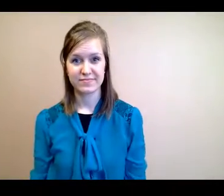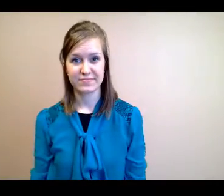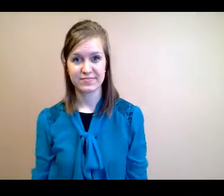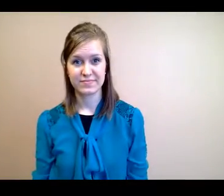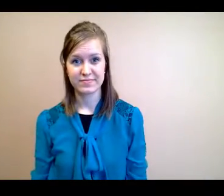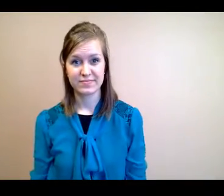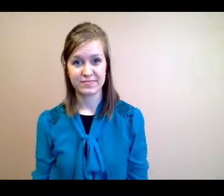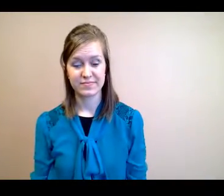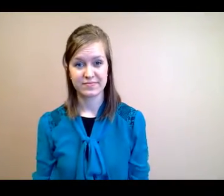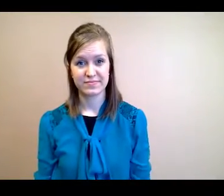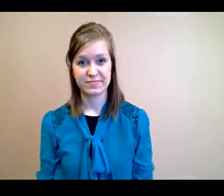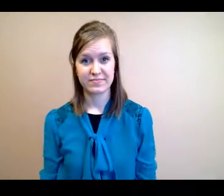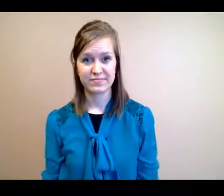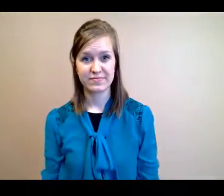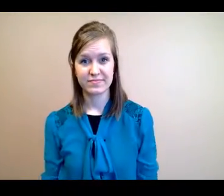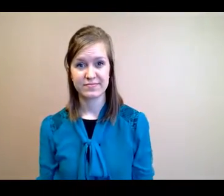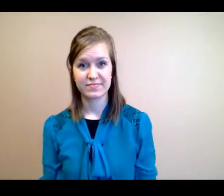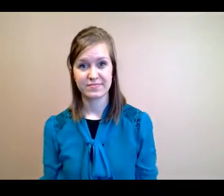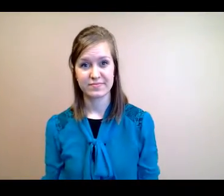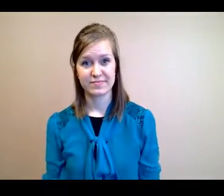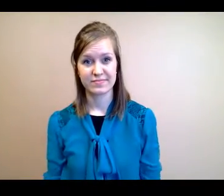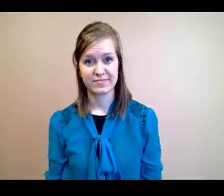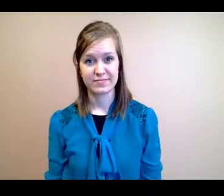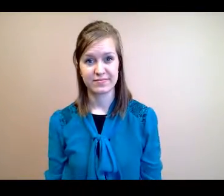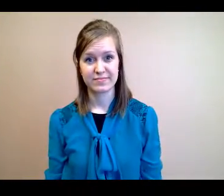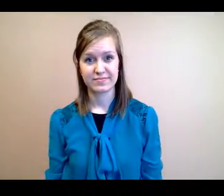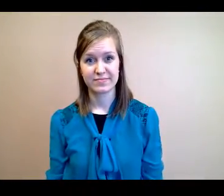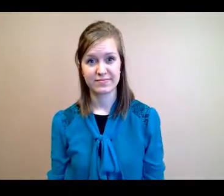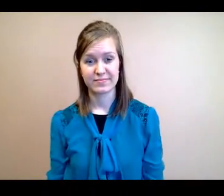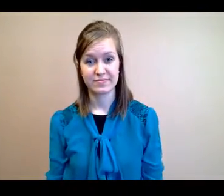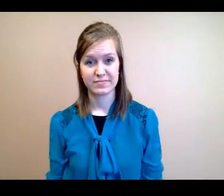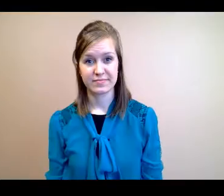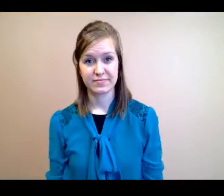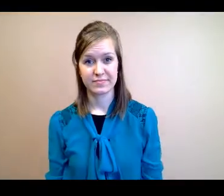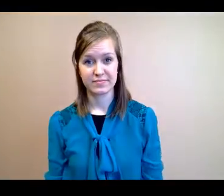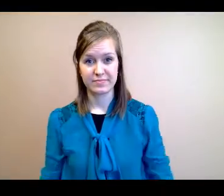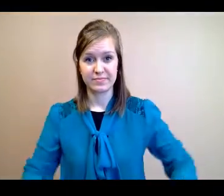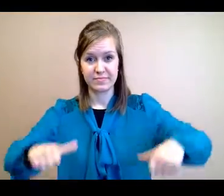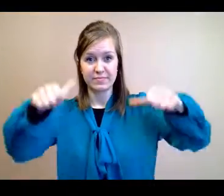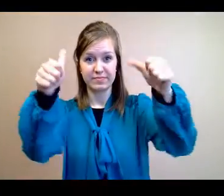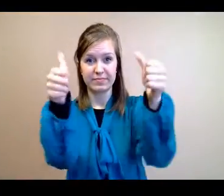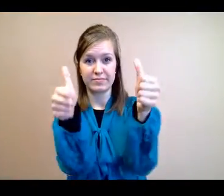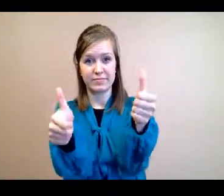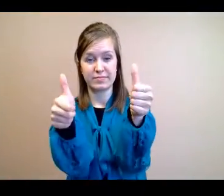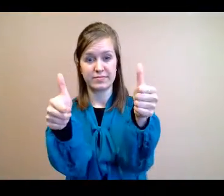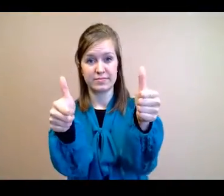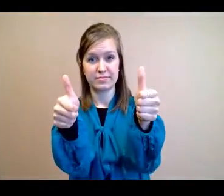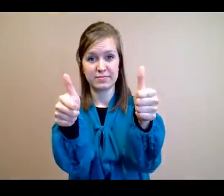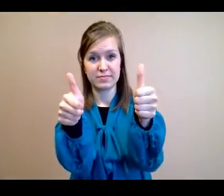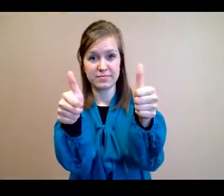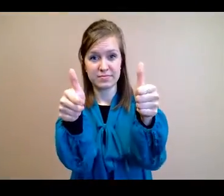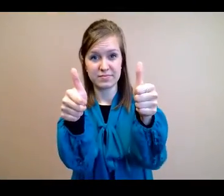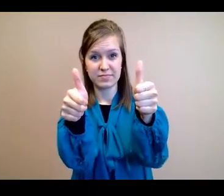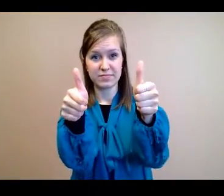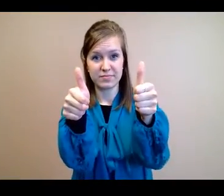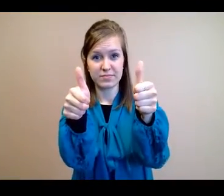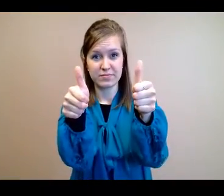Number 10. Thumb saccades. Hold both thumbs up in front of you. Slowly